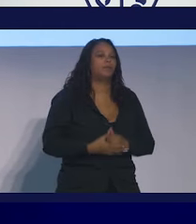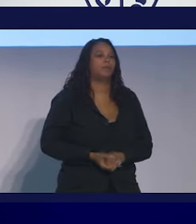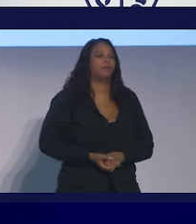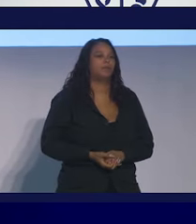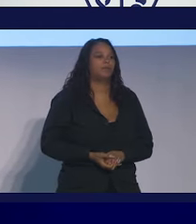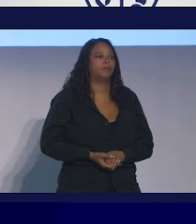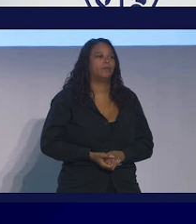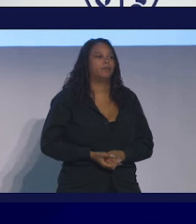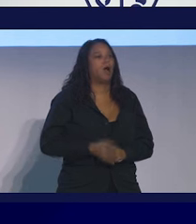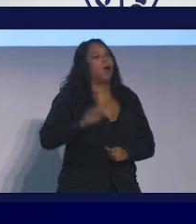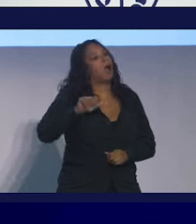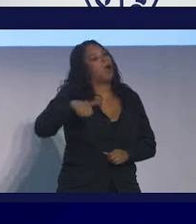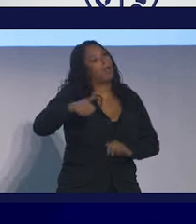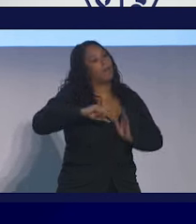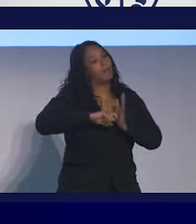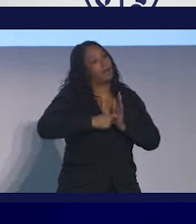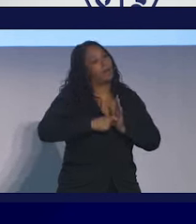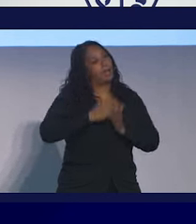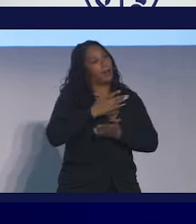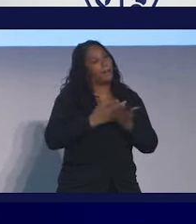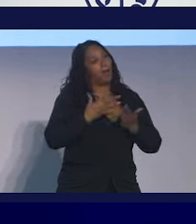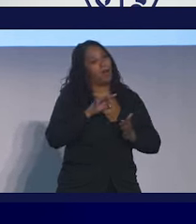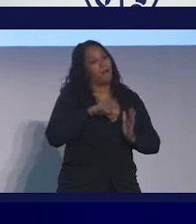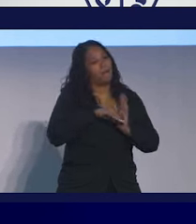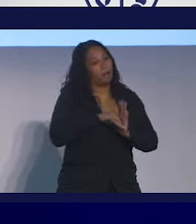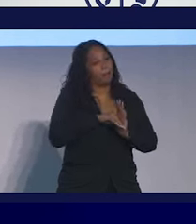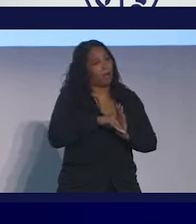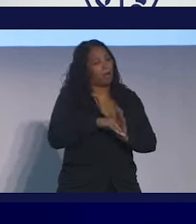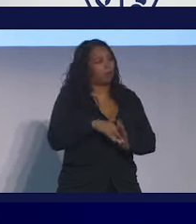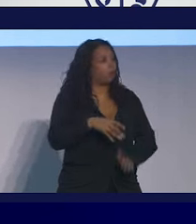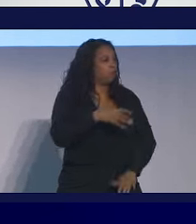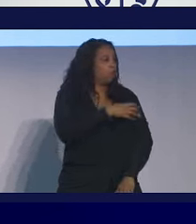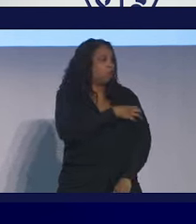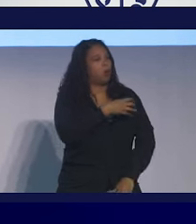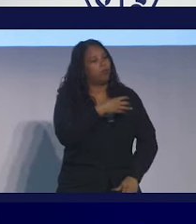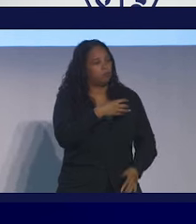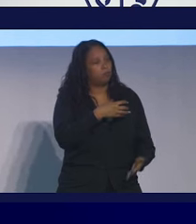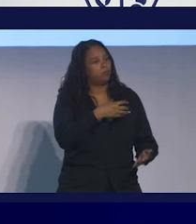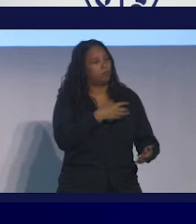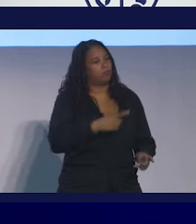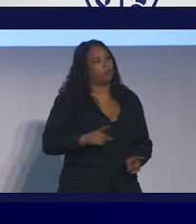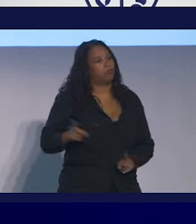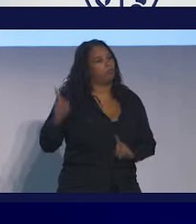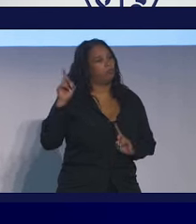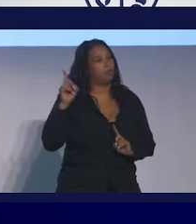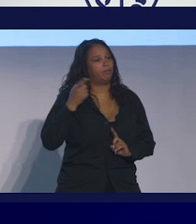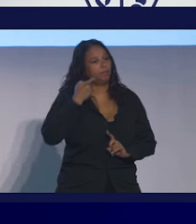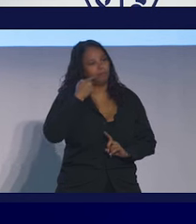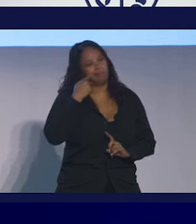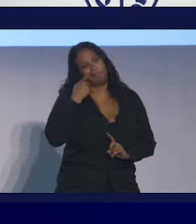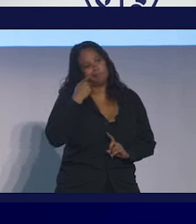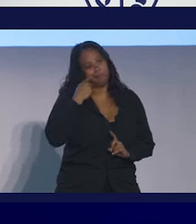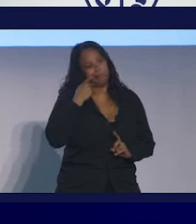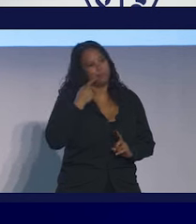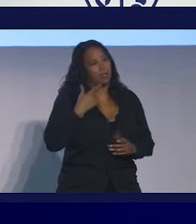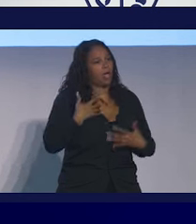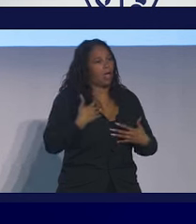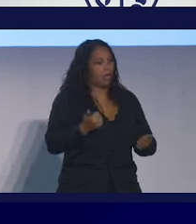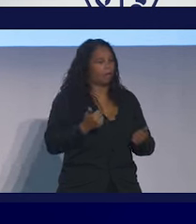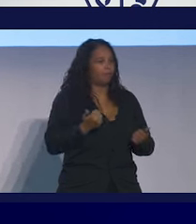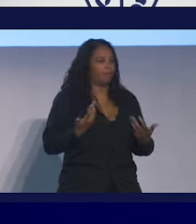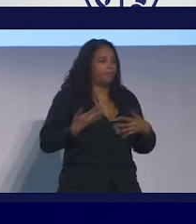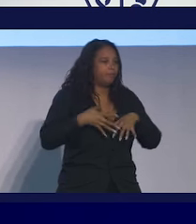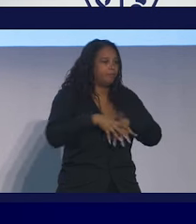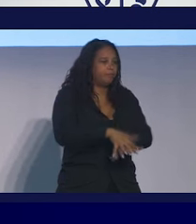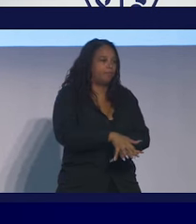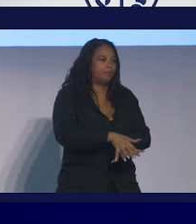I think another key part of our model that is so powerful is this behavioral health and substance use disorder integration. I think we're